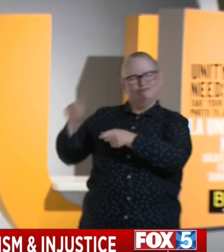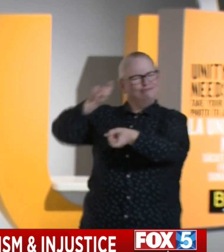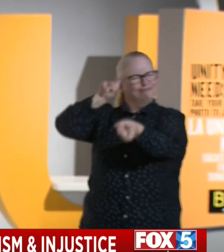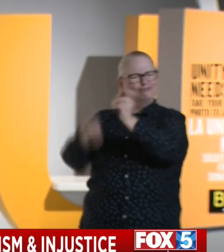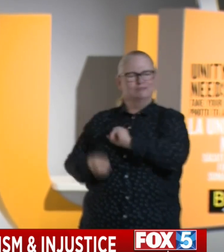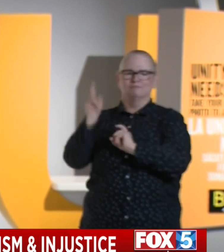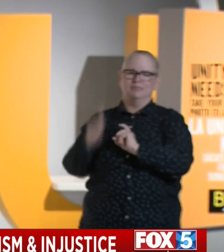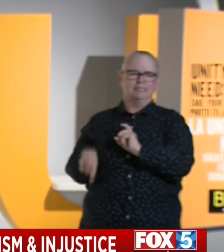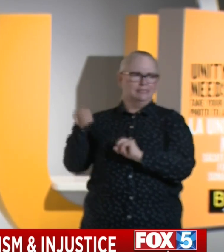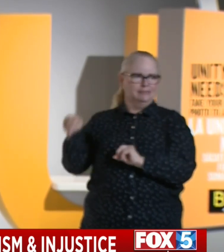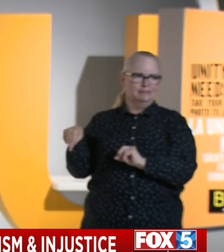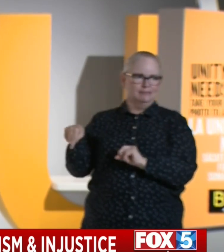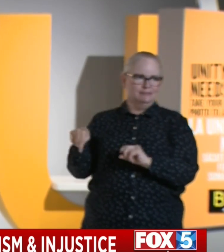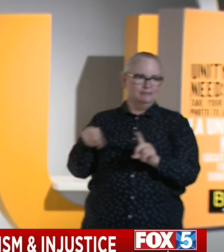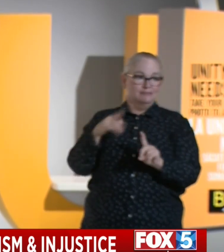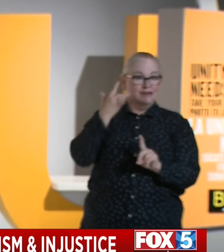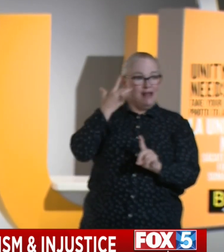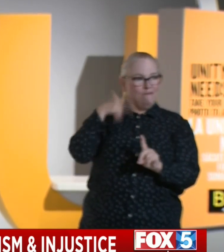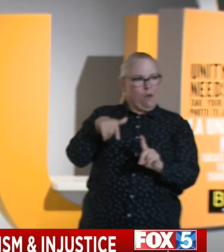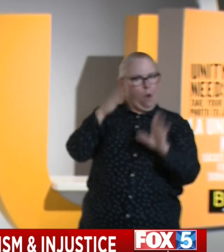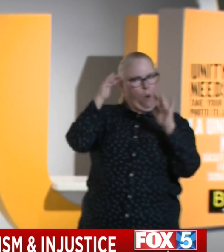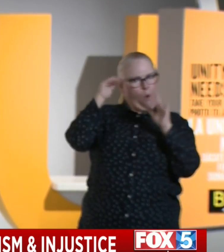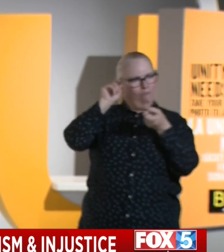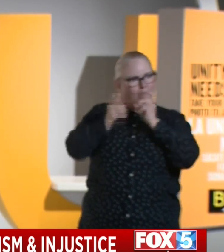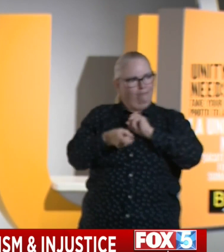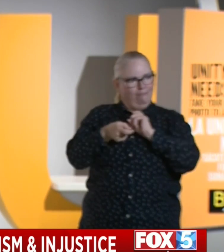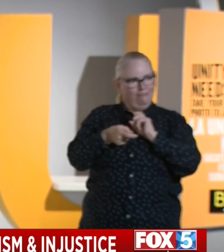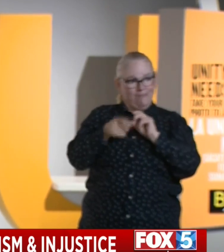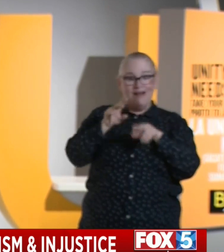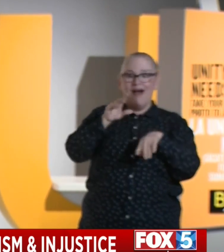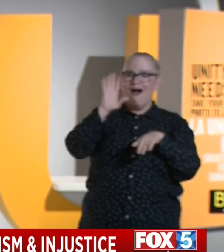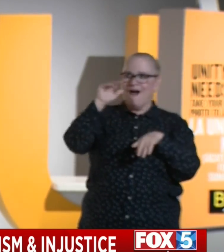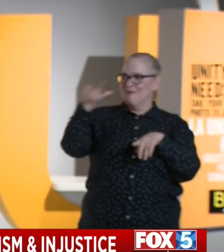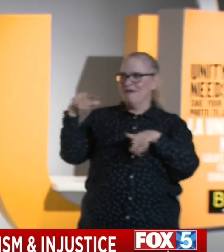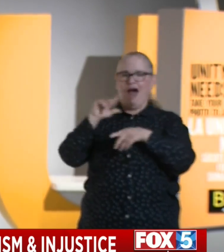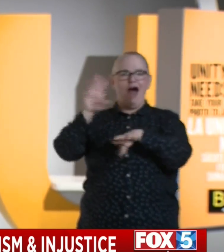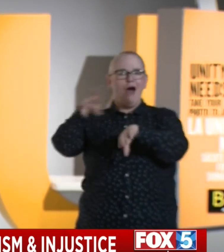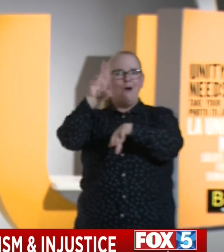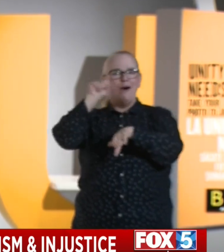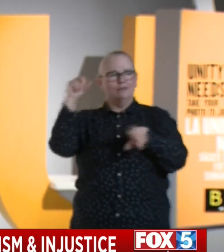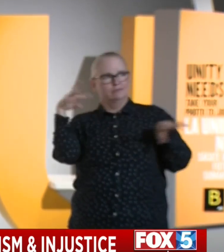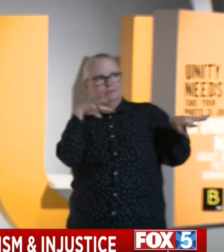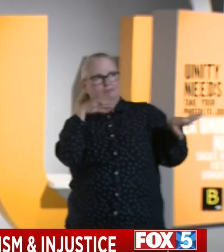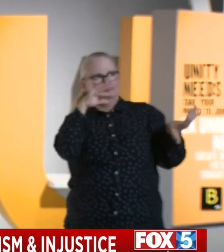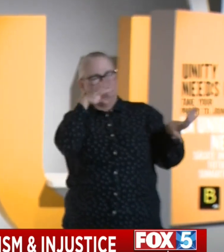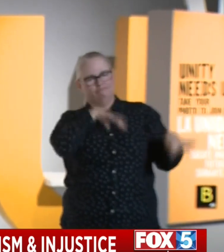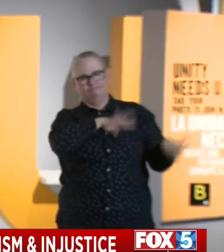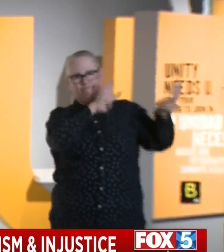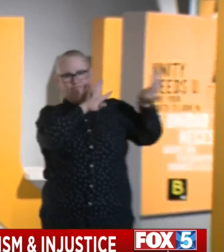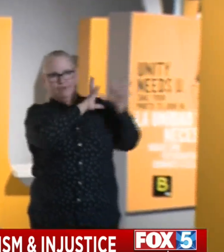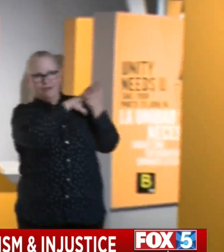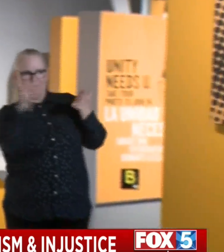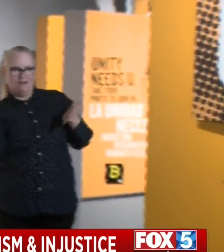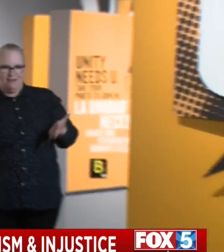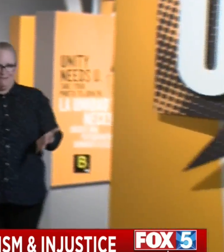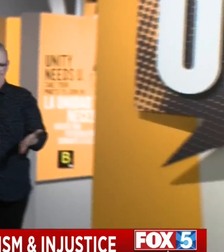when California does something, the nation does follow. So it is an honor to actually be able to help the governor's effort. Thank you.